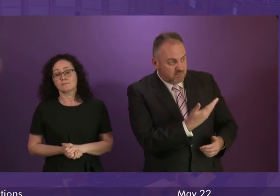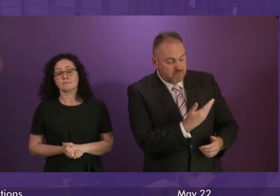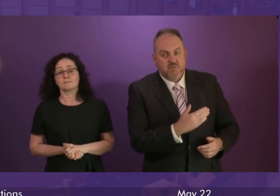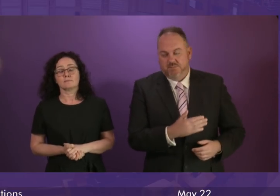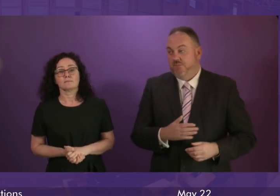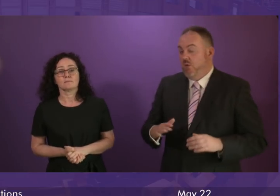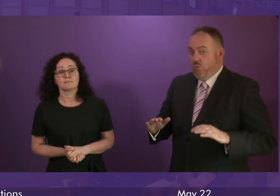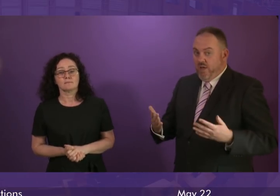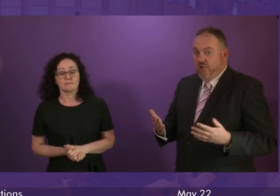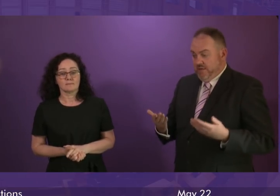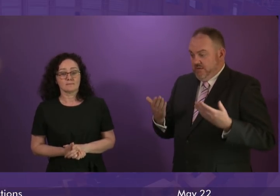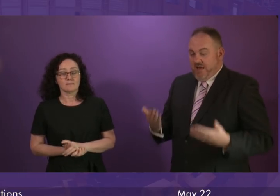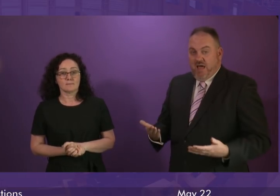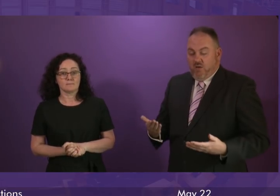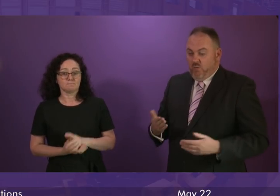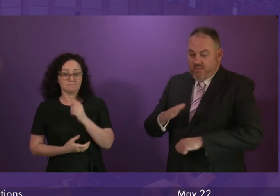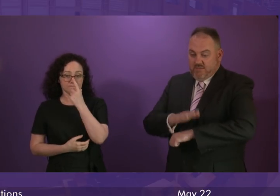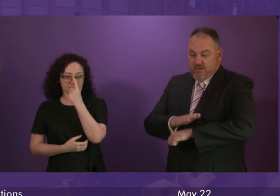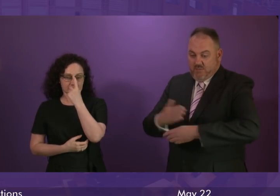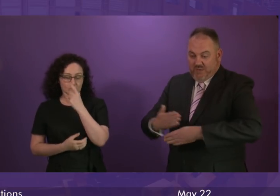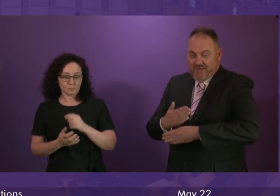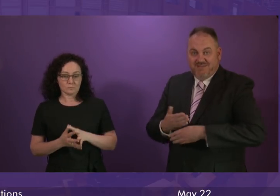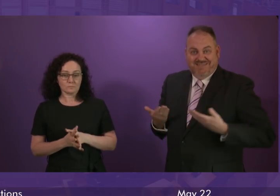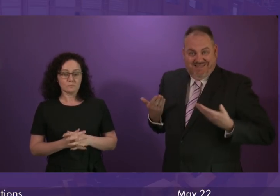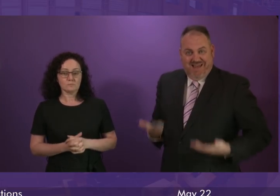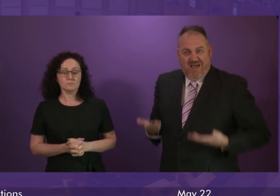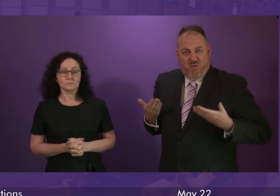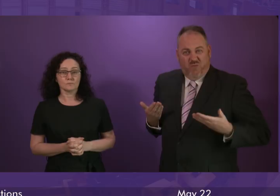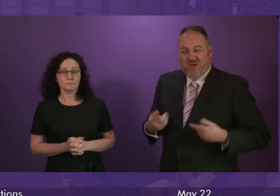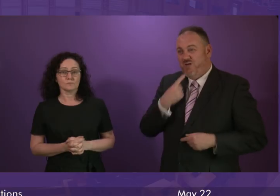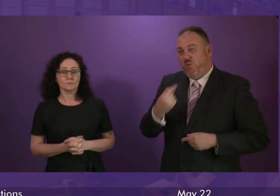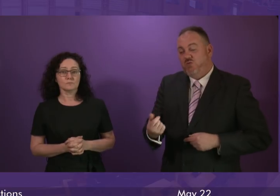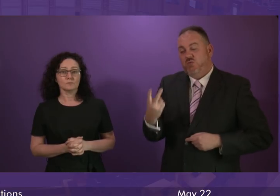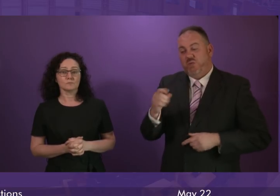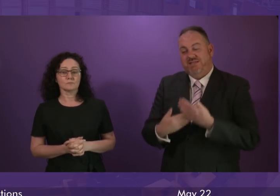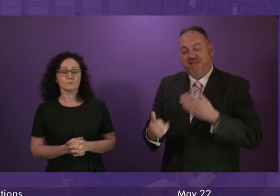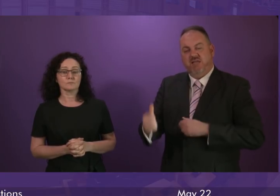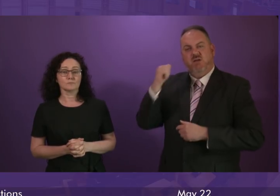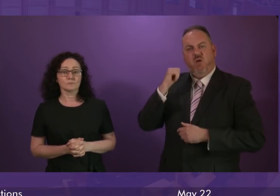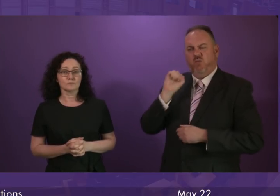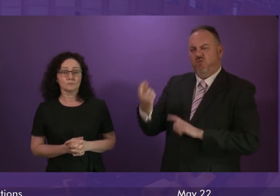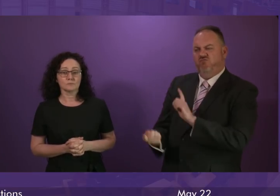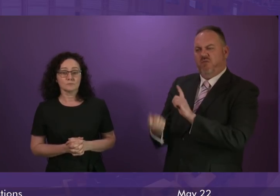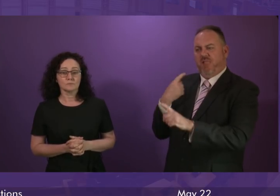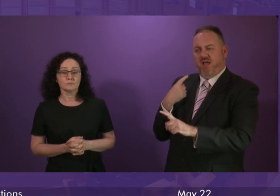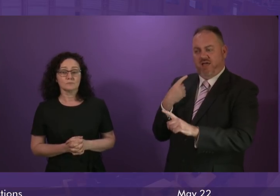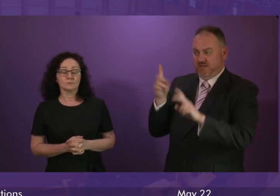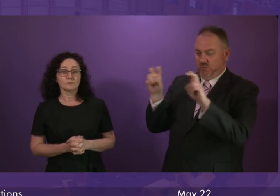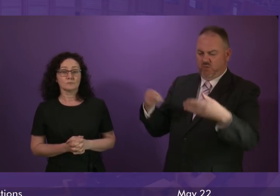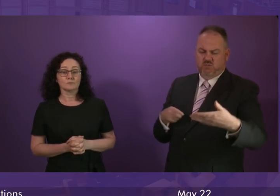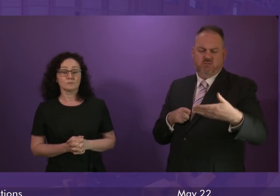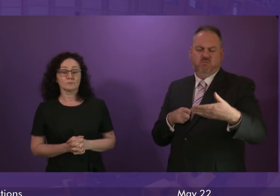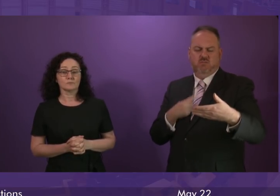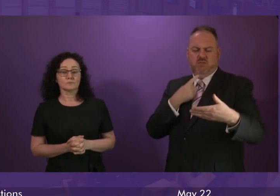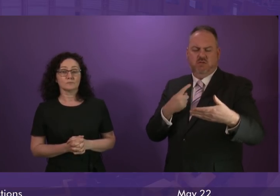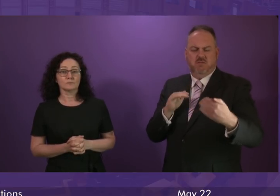Well, the time has come to act. And when I raised this with the First Minister just 20 days ago, she responded by saying that, and I quote, meeting